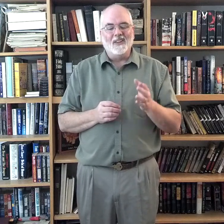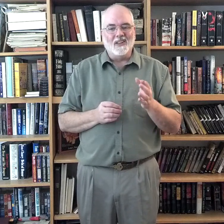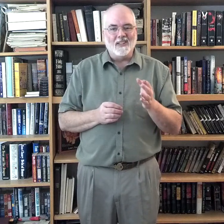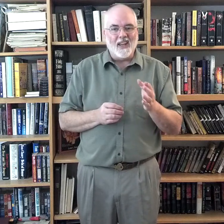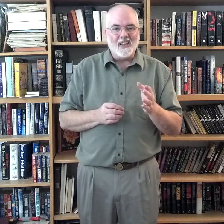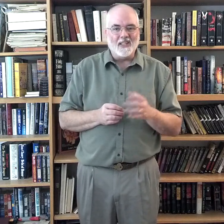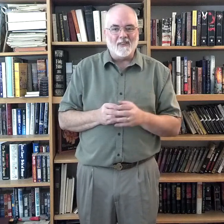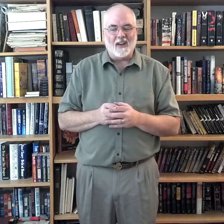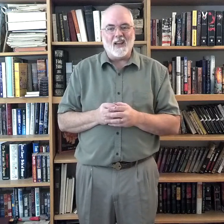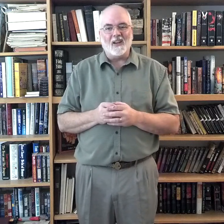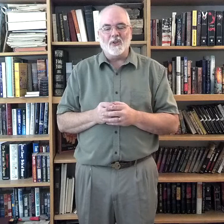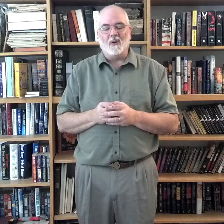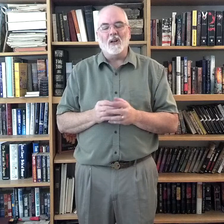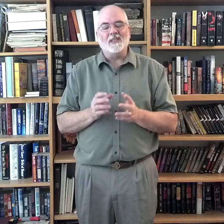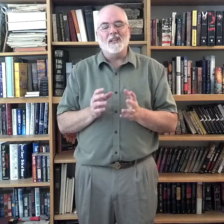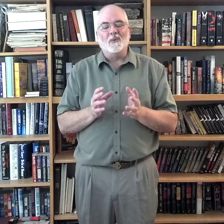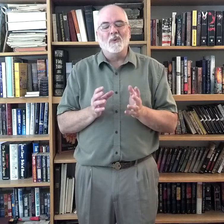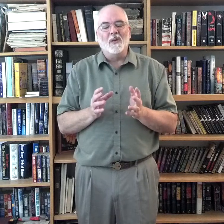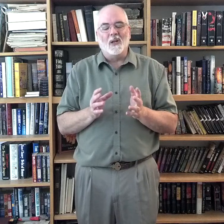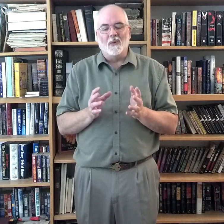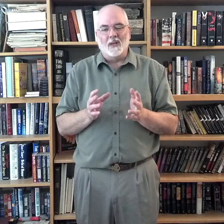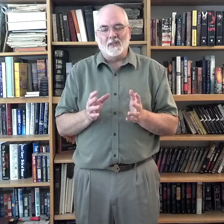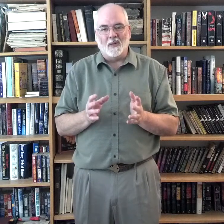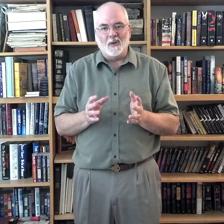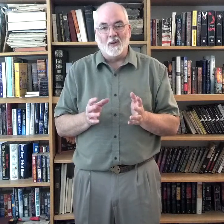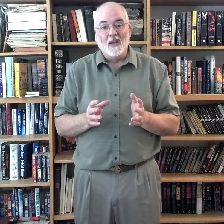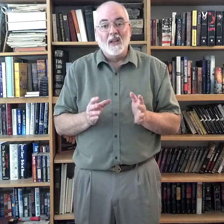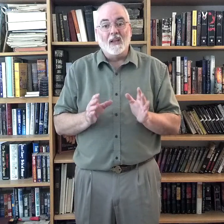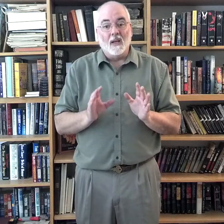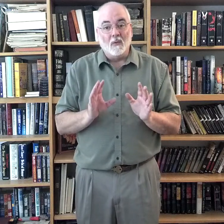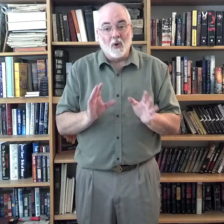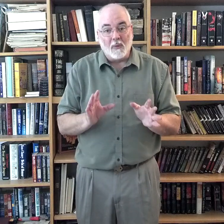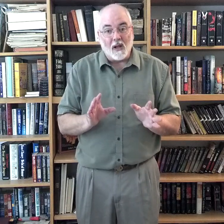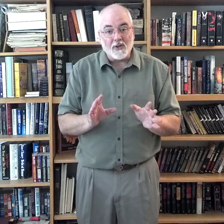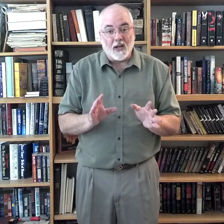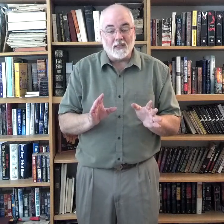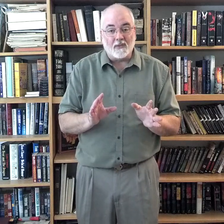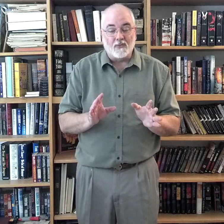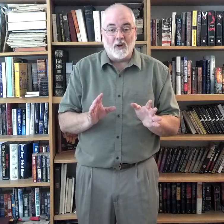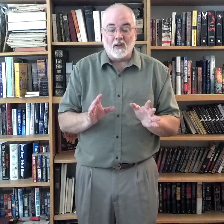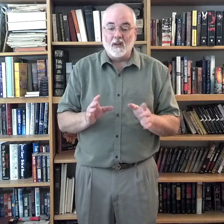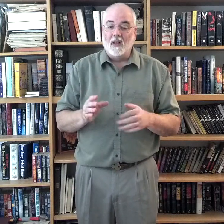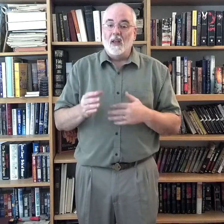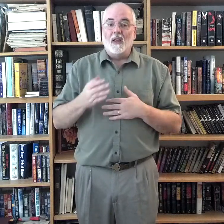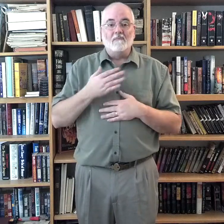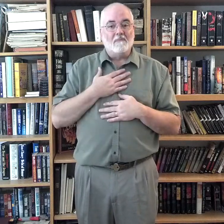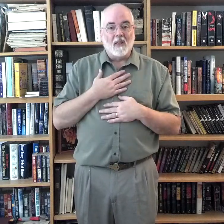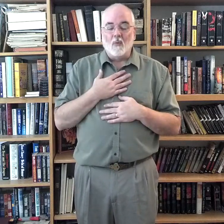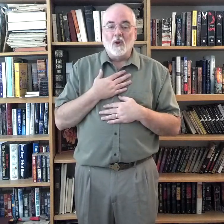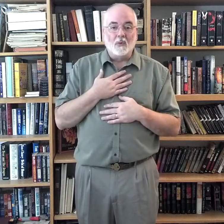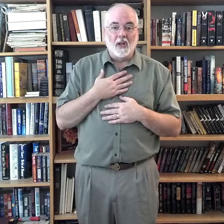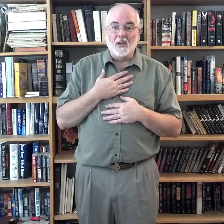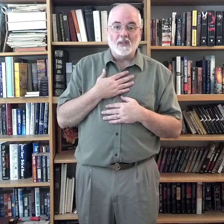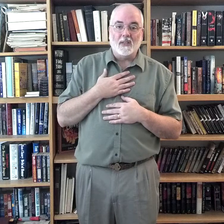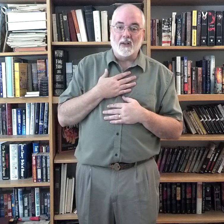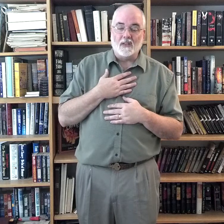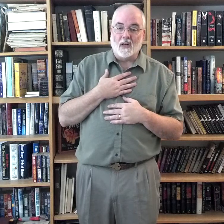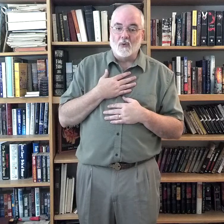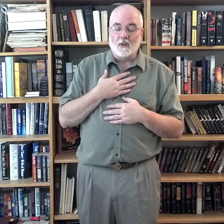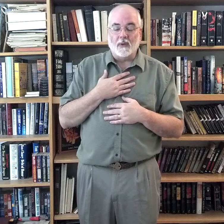The Days of Elijah. We're going to sing it really, really slow. I'm going to apologize up front, wasn't a really good singer to start with, but